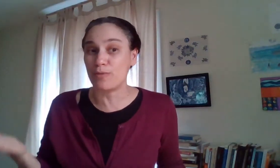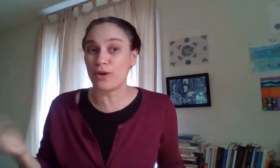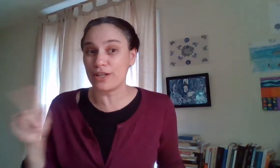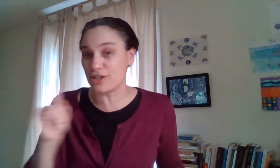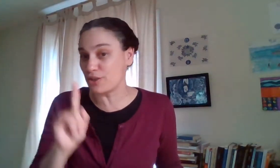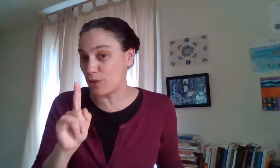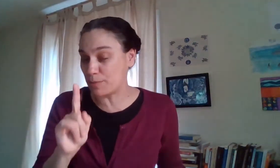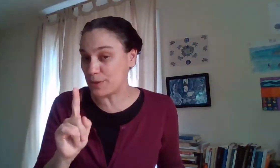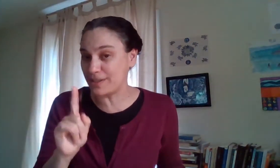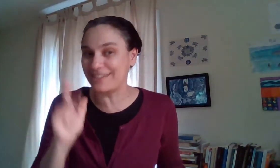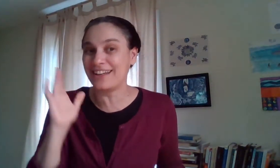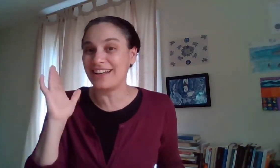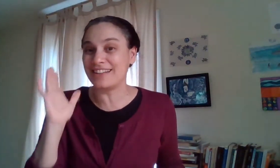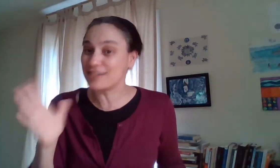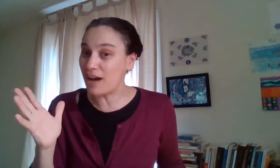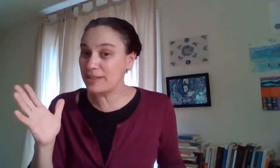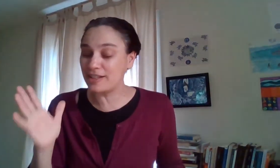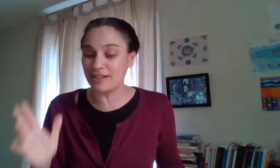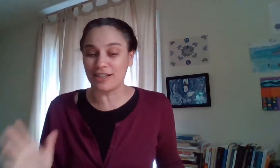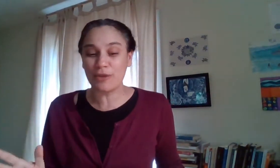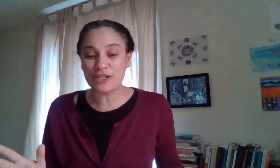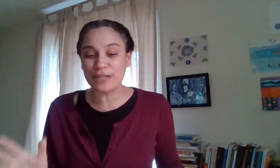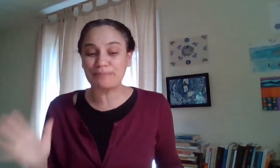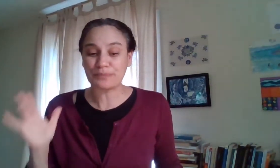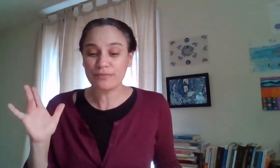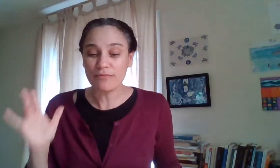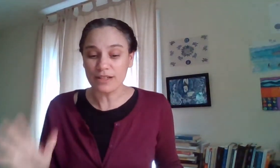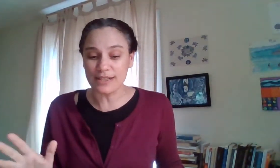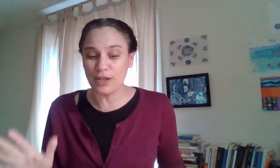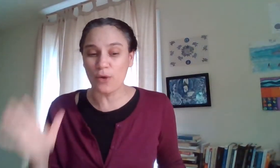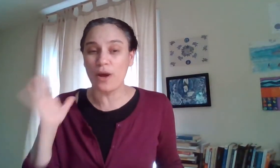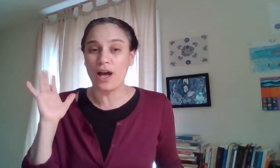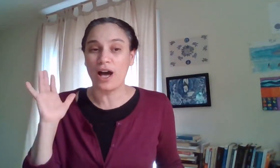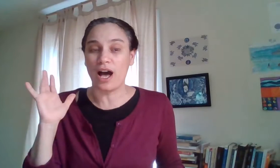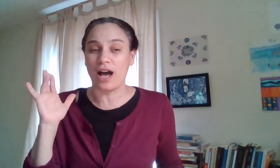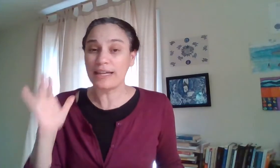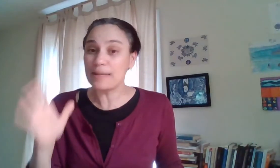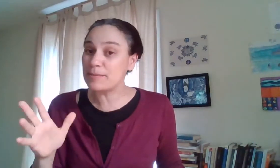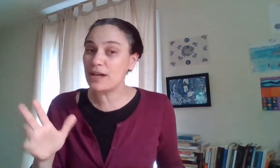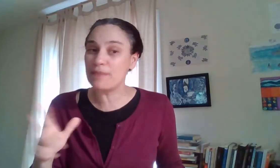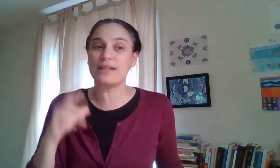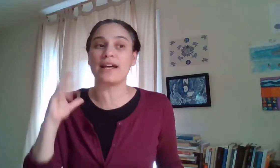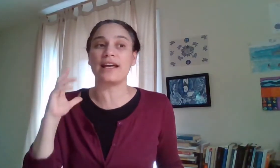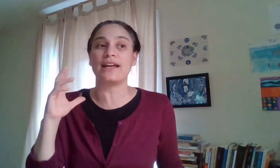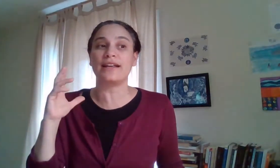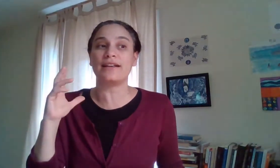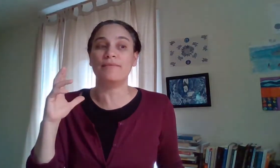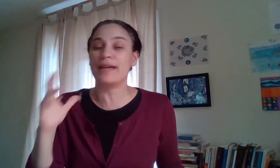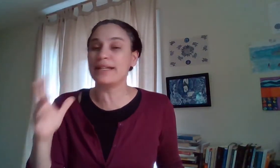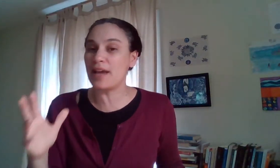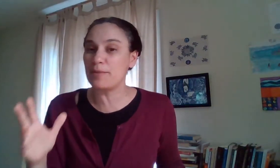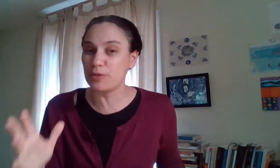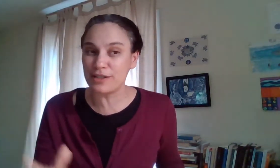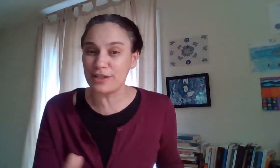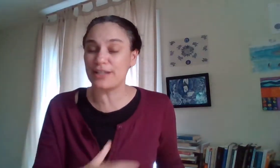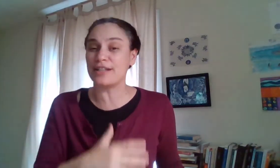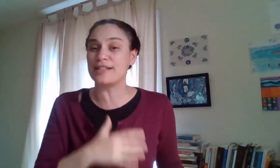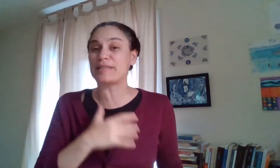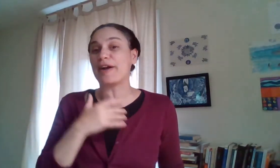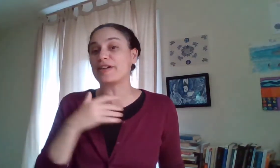more than just the one person that's commenting on the question so uh keep them coming and many times you will see that it inspires